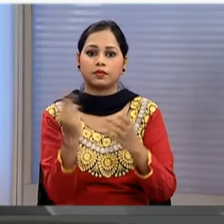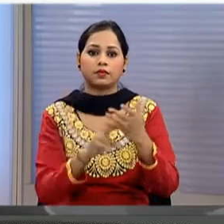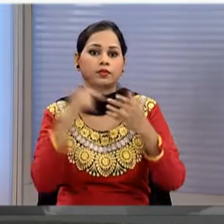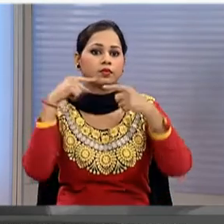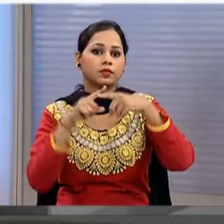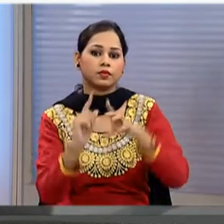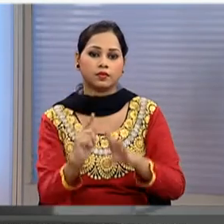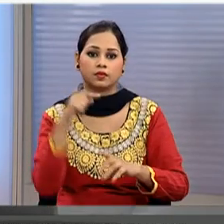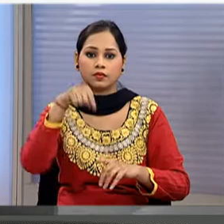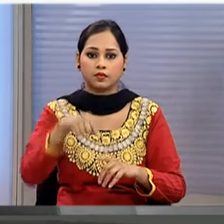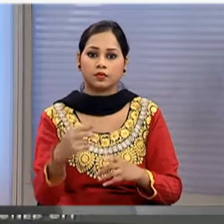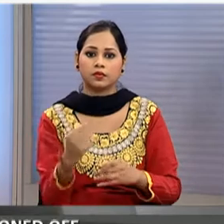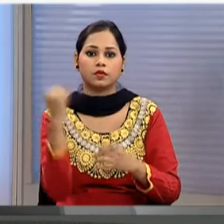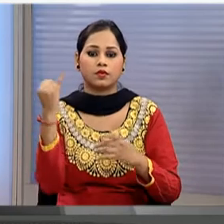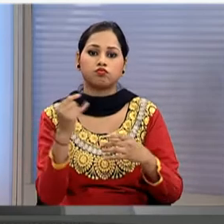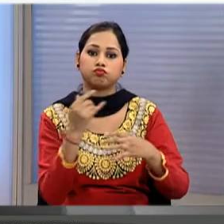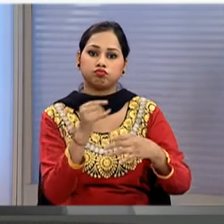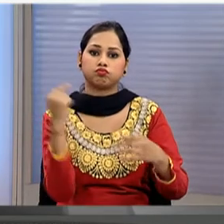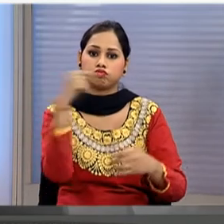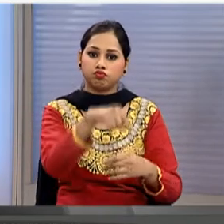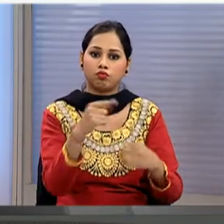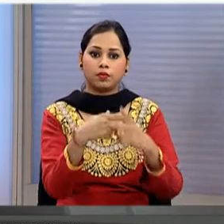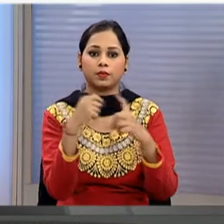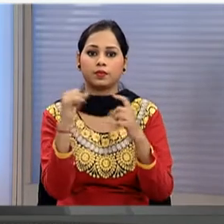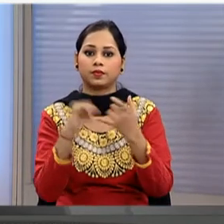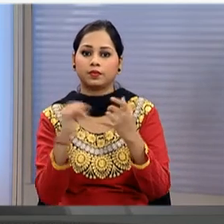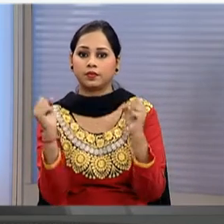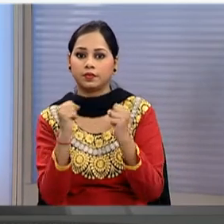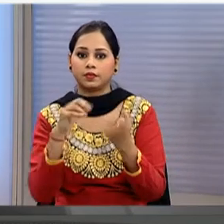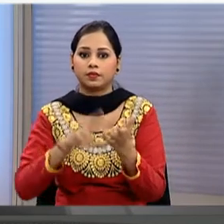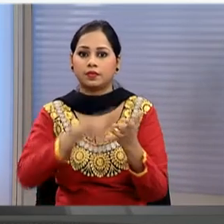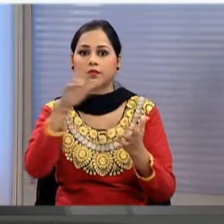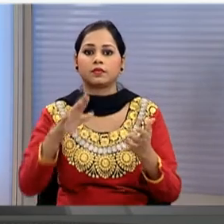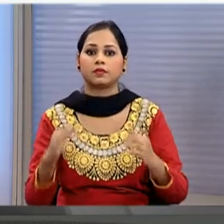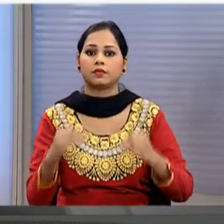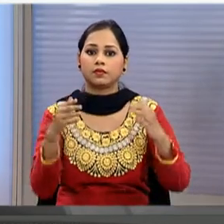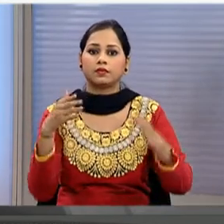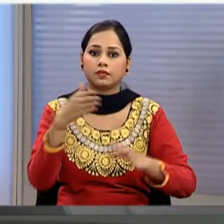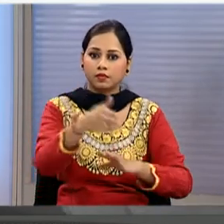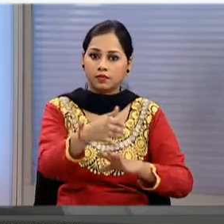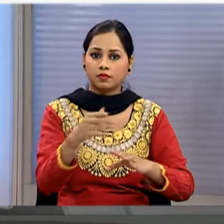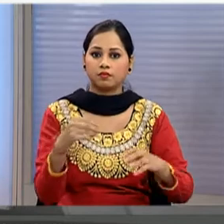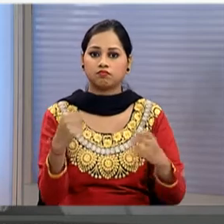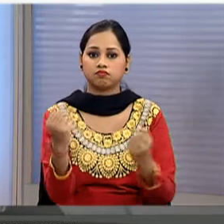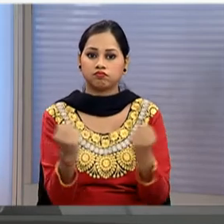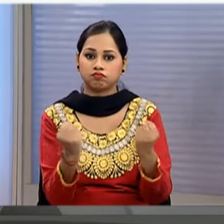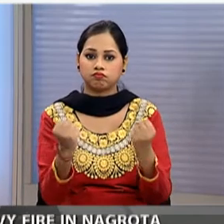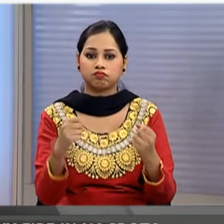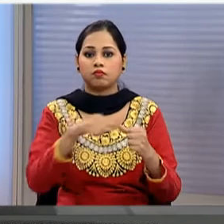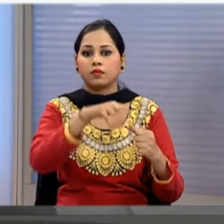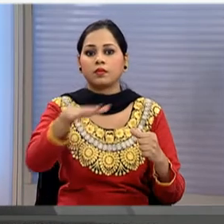belt in view of the attack the Jammu Srinagar National Highway has been closed for traffic in the area